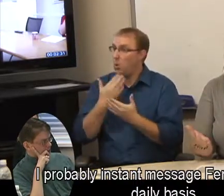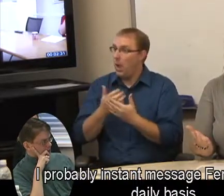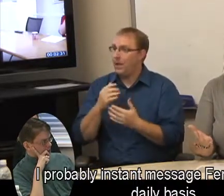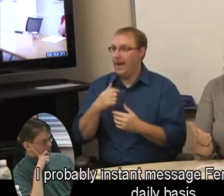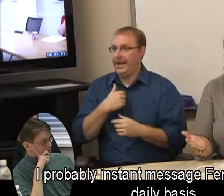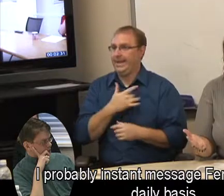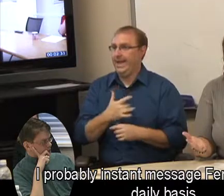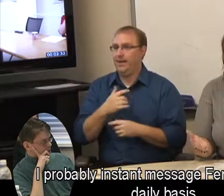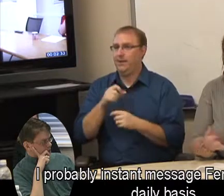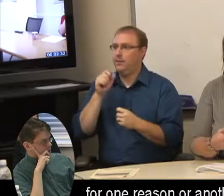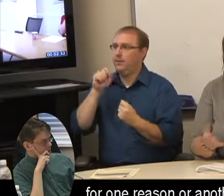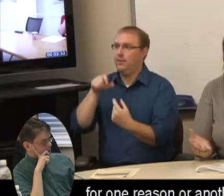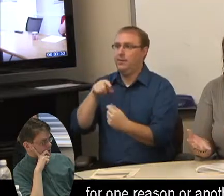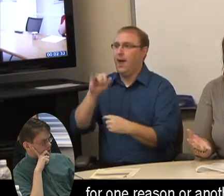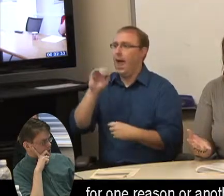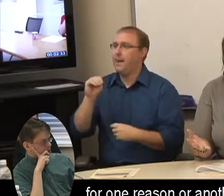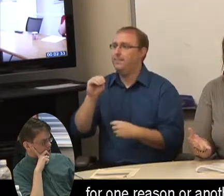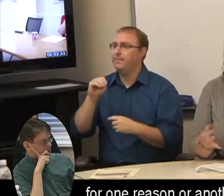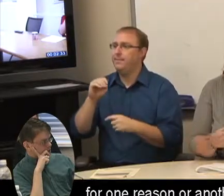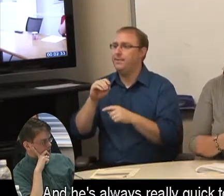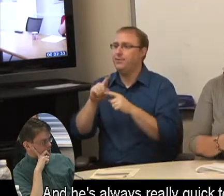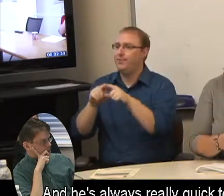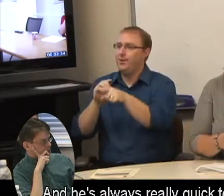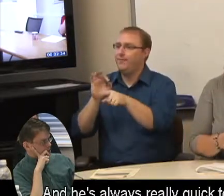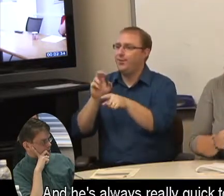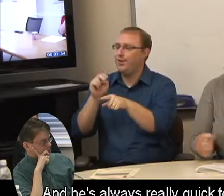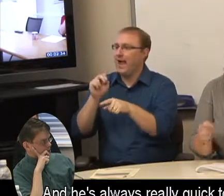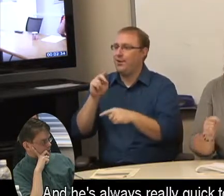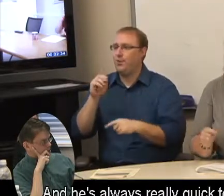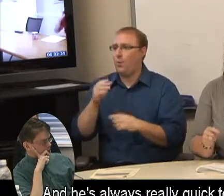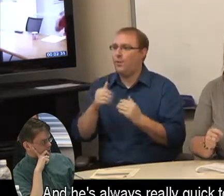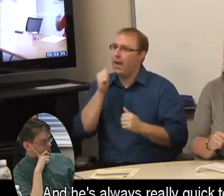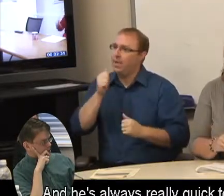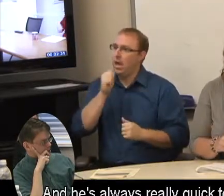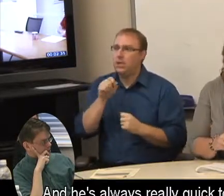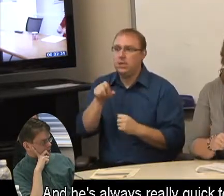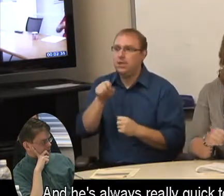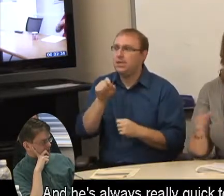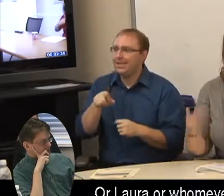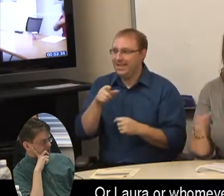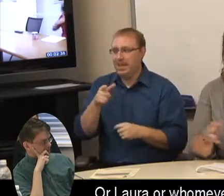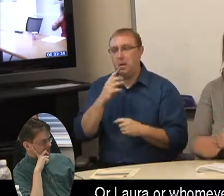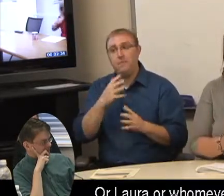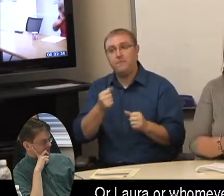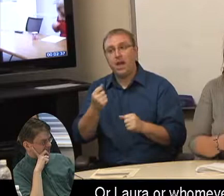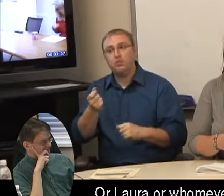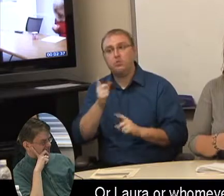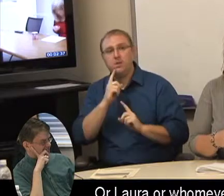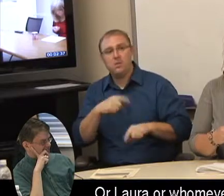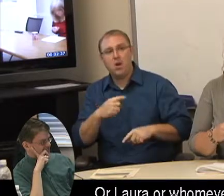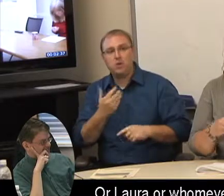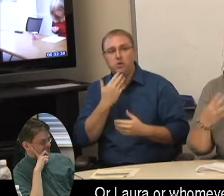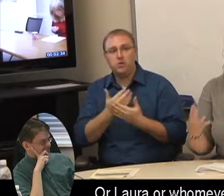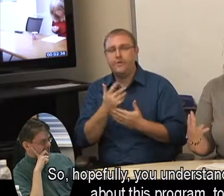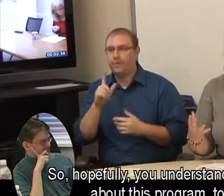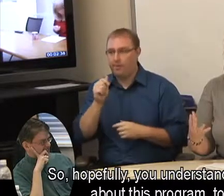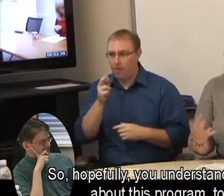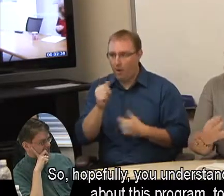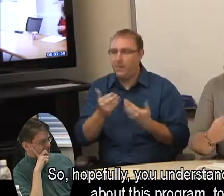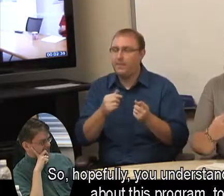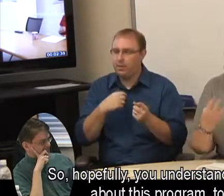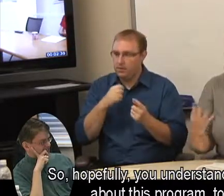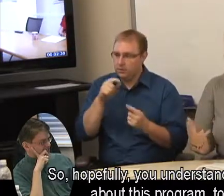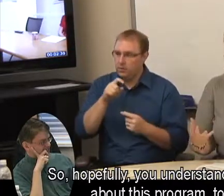message Fernando on a daily basis for one reason or another, and he's always really quick to respond, or Laura, whomever. And so hopefully